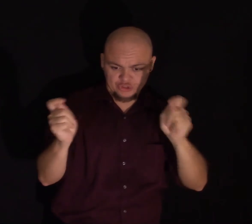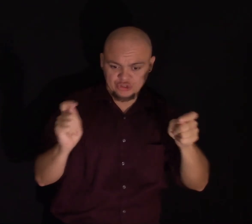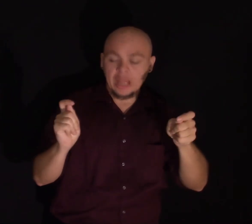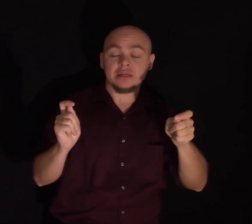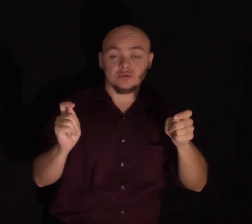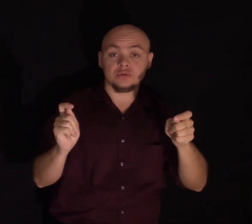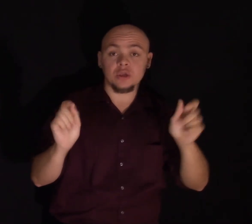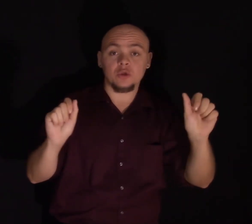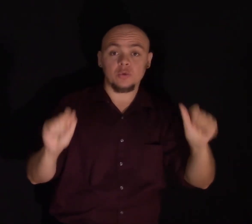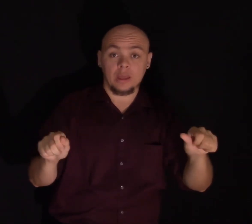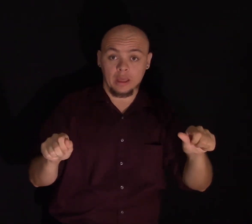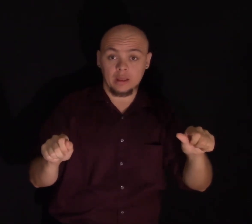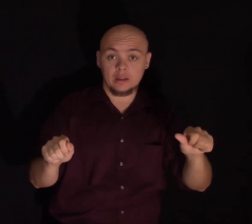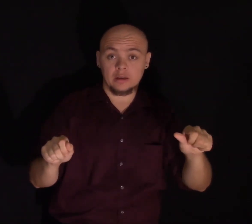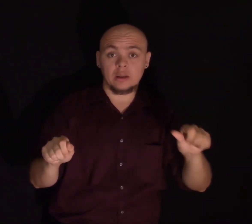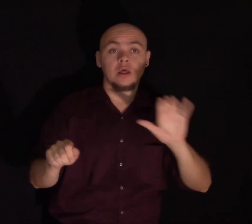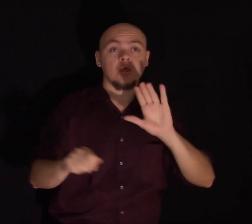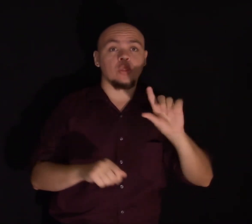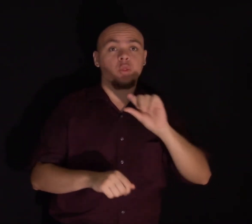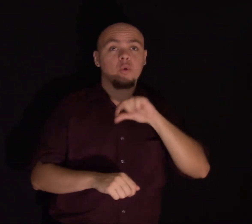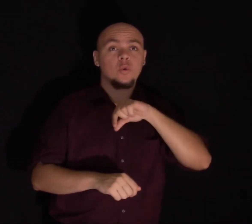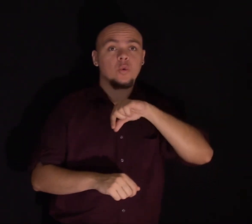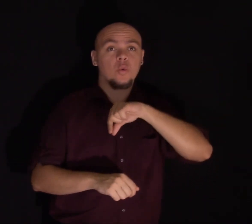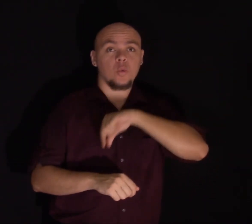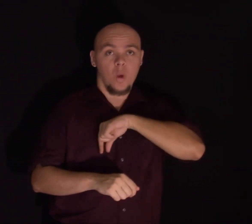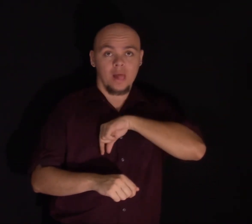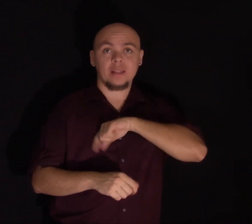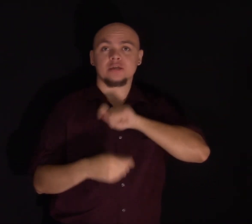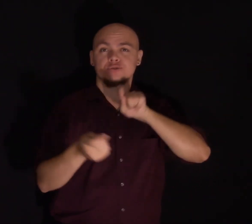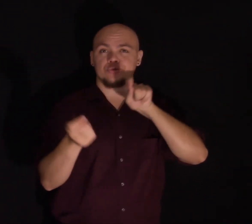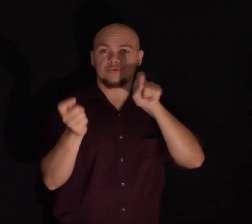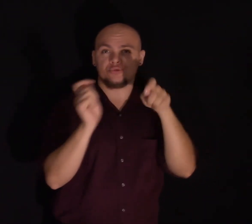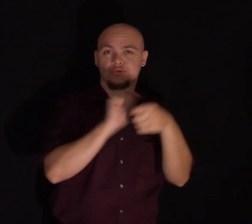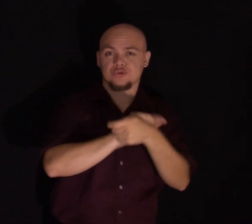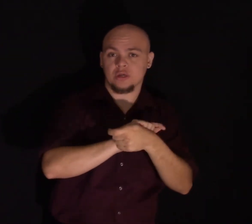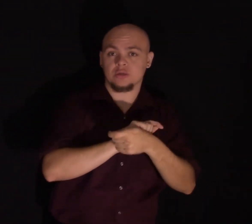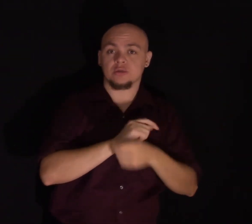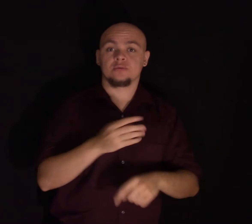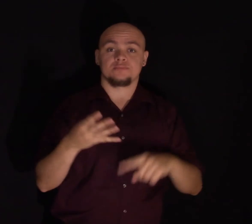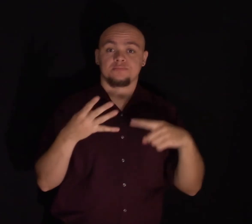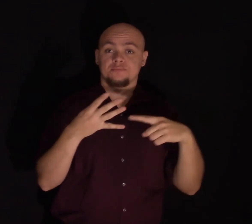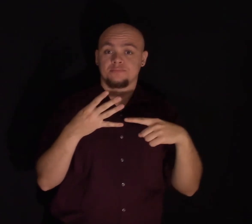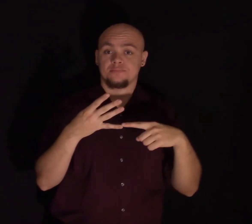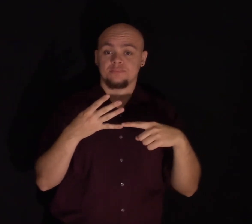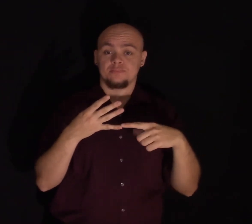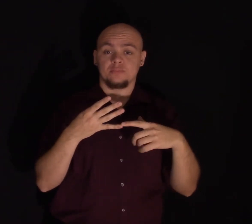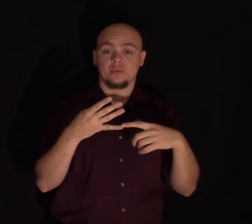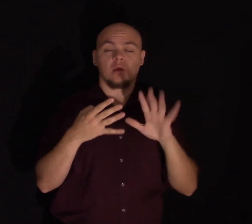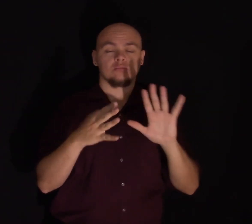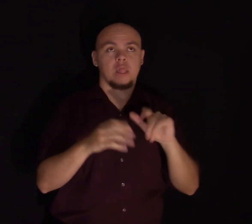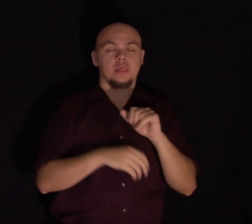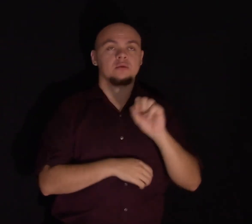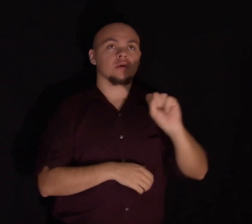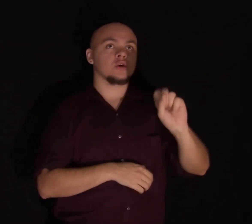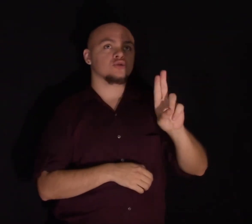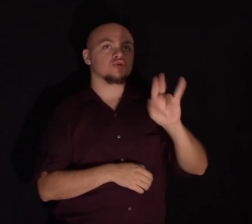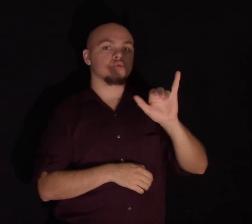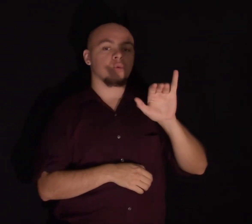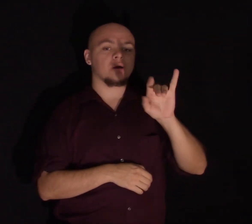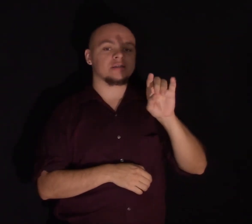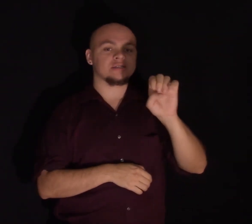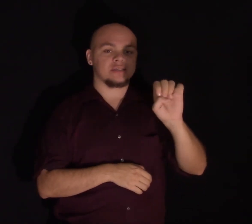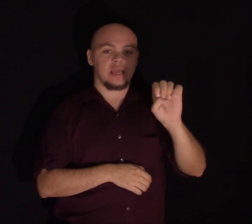qualities in our mind. Suicide rates are very disturbing.